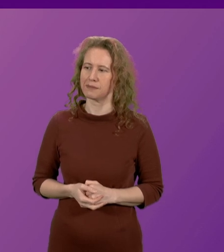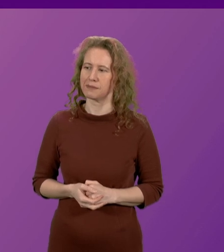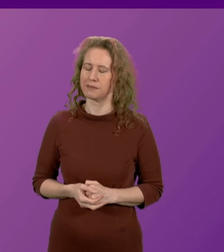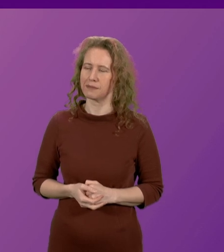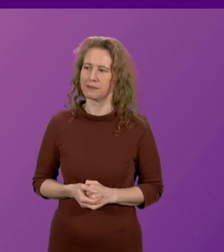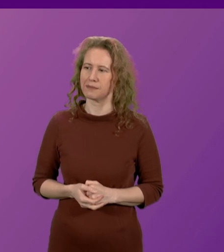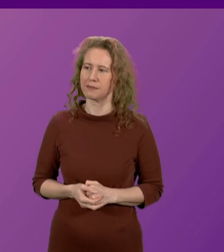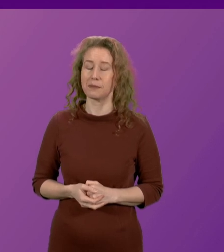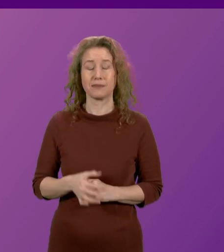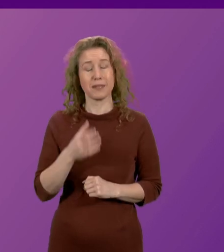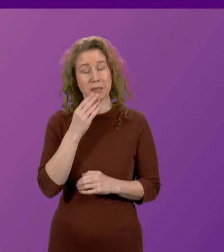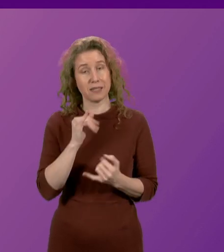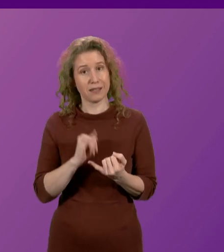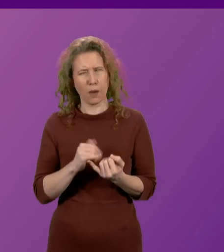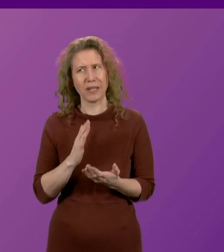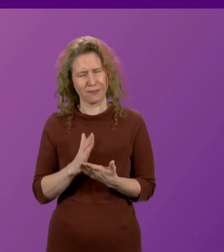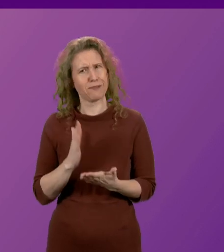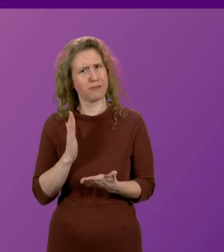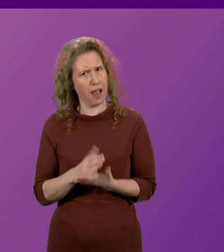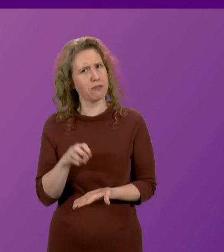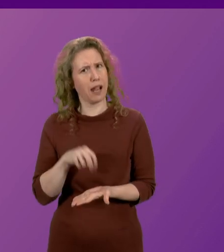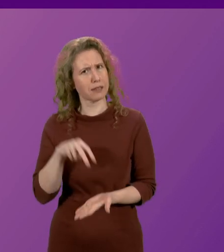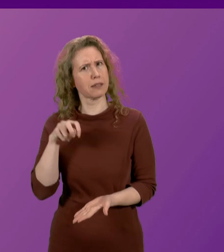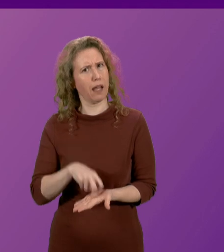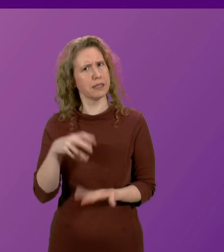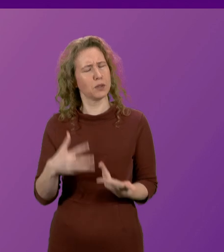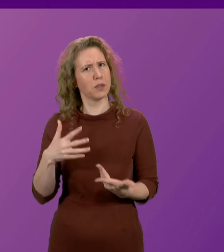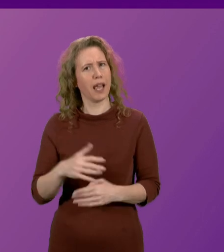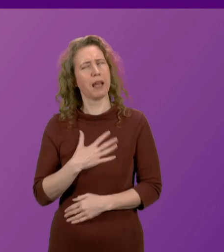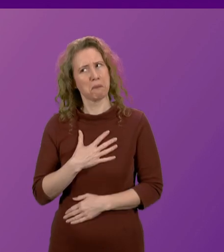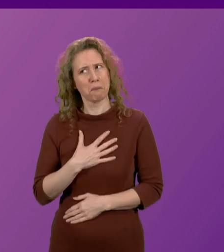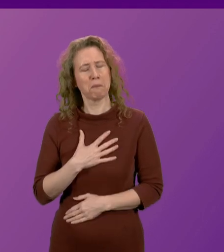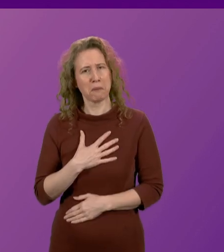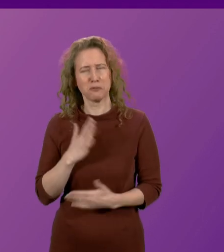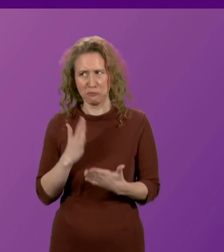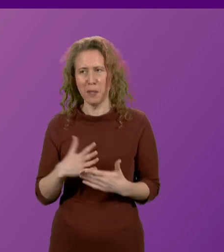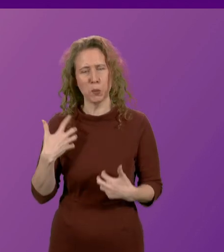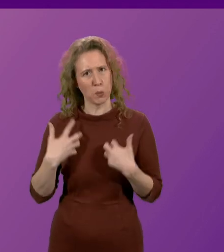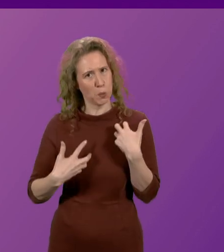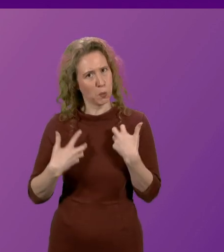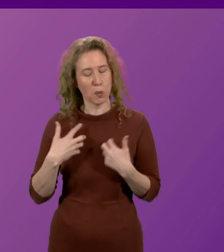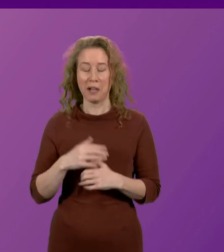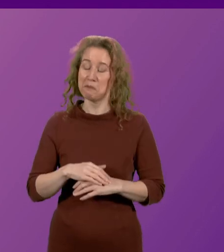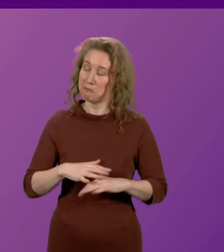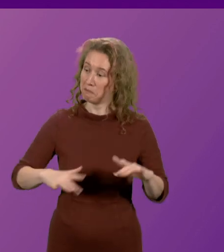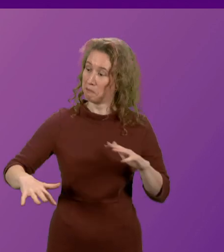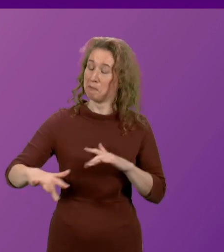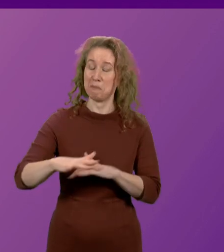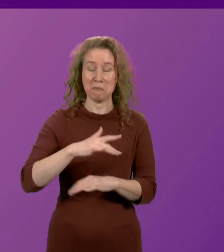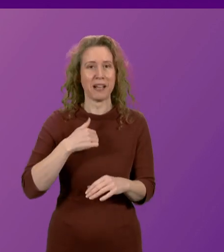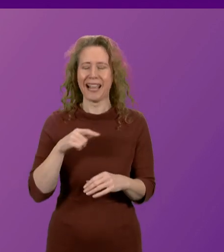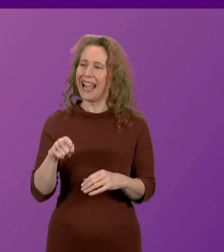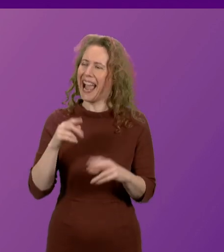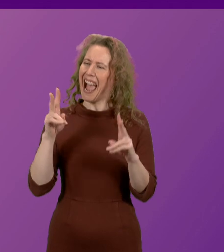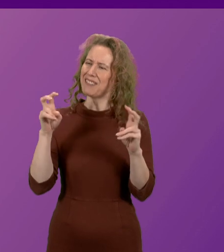Mr Sarwar is very, very excited today. think he's just, I've got that sense that he doth